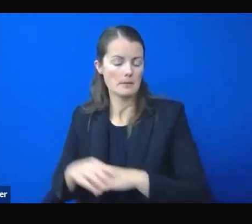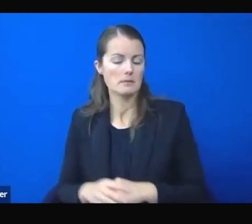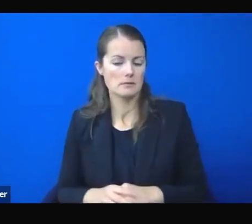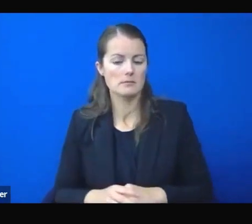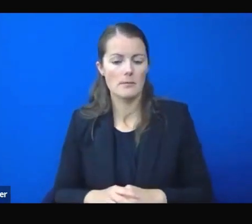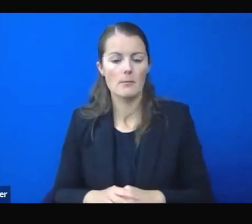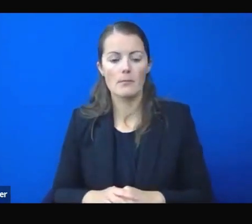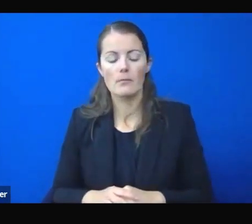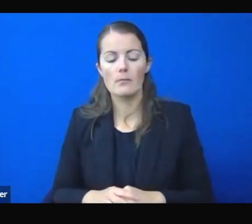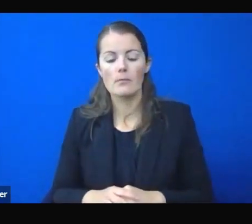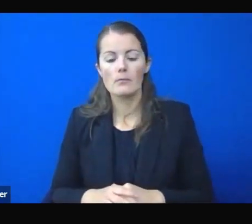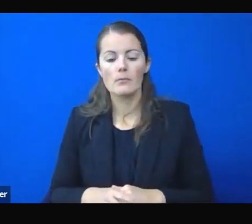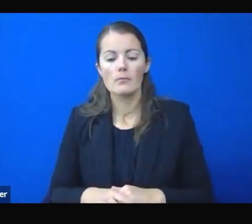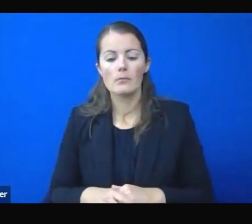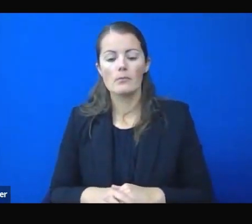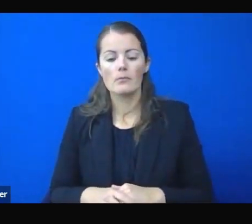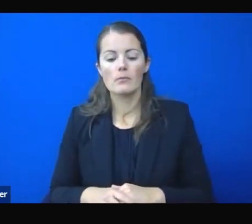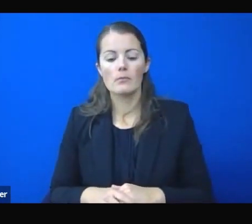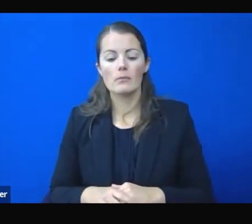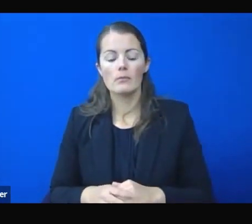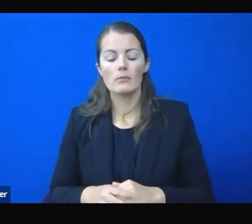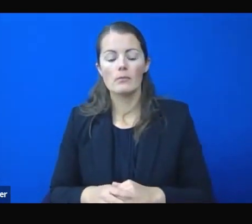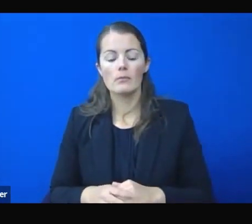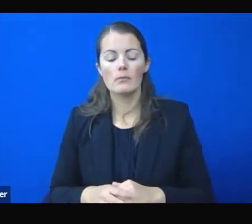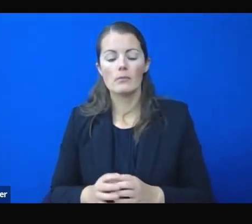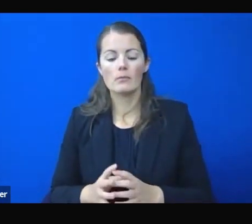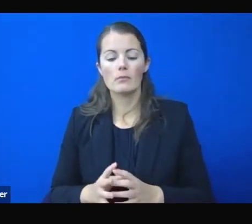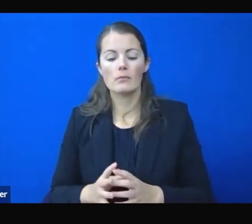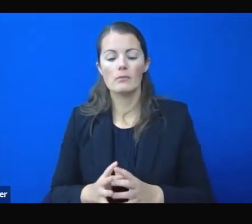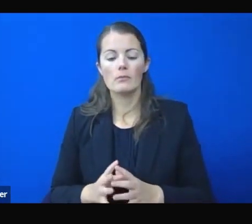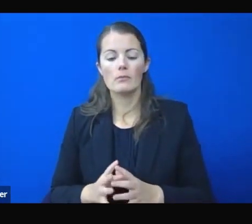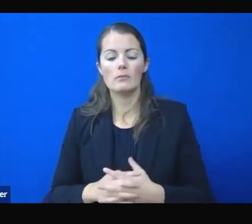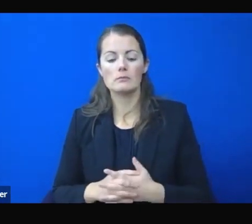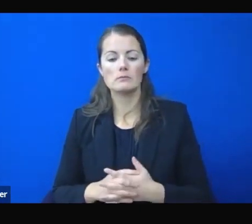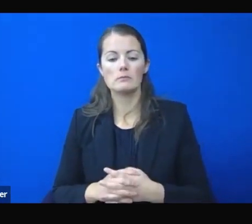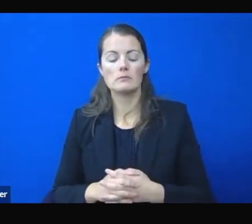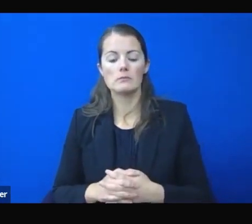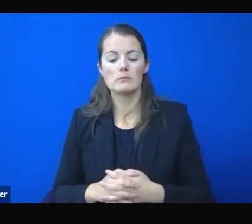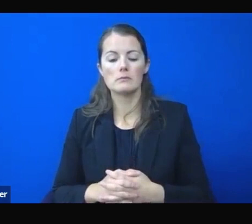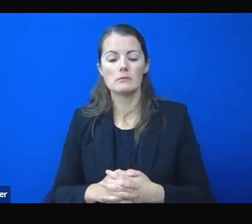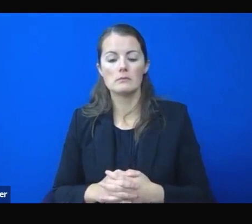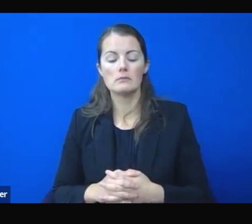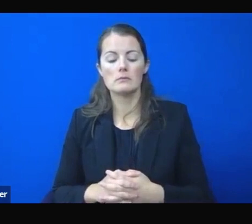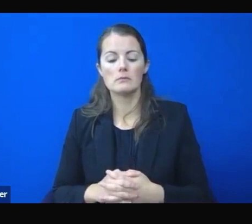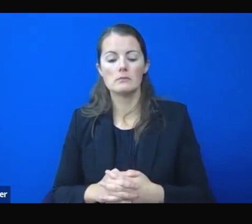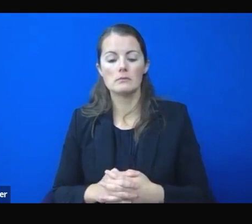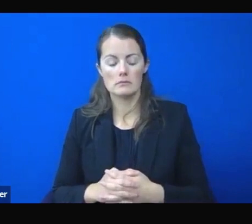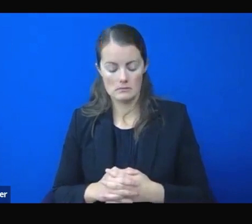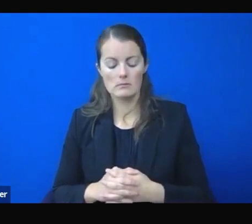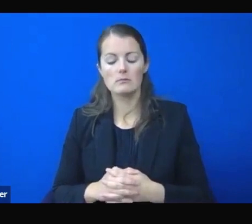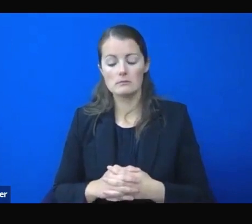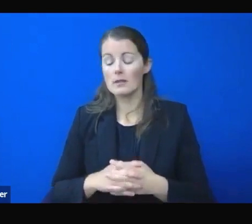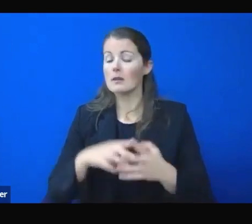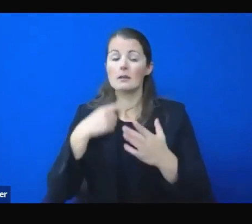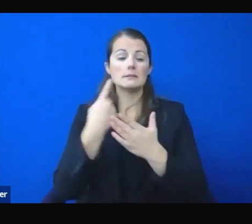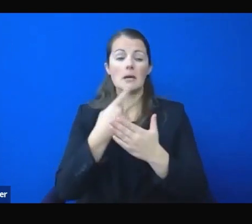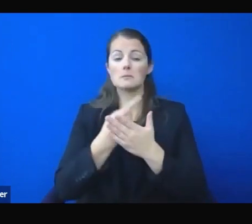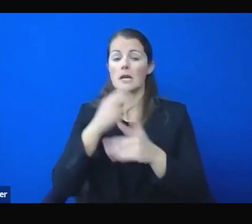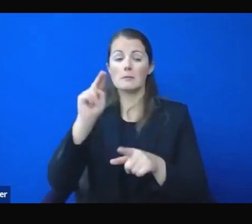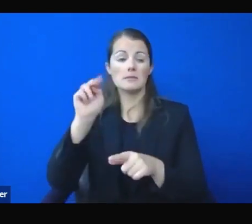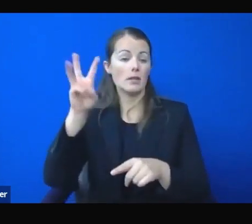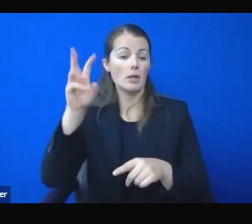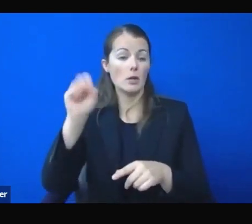It's always things that we don't always hear about. This week, it was reported that Nevada has seen a 50%